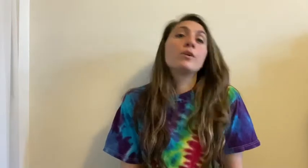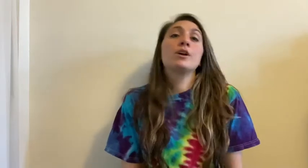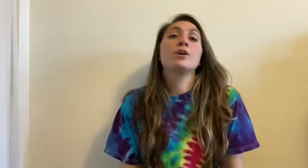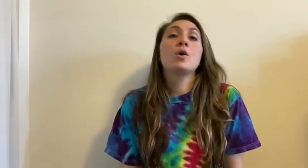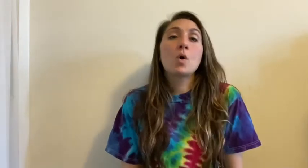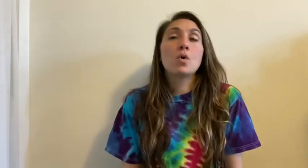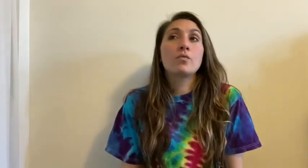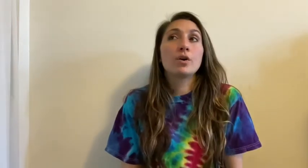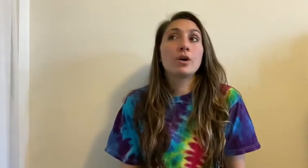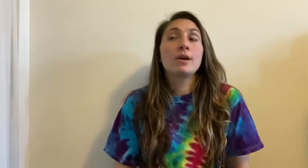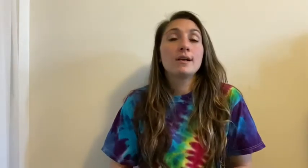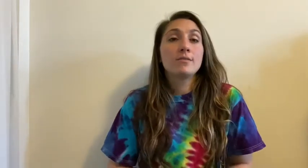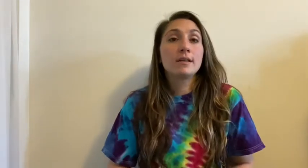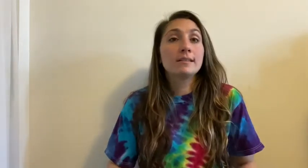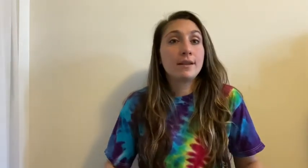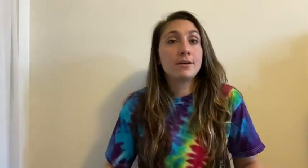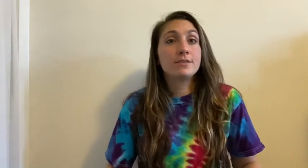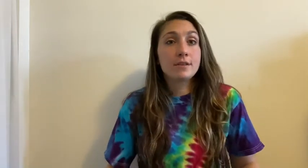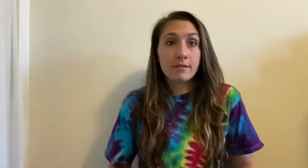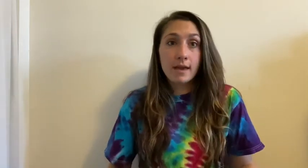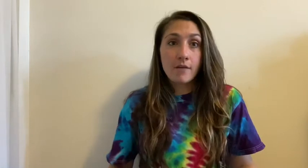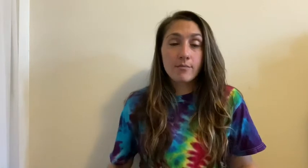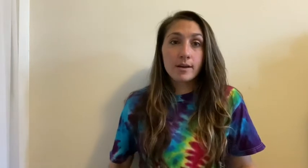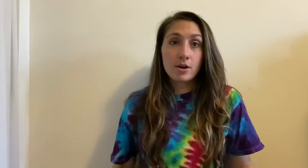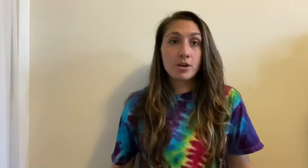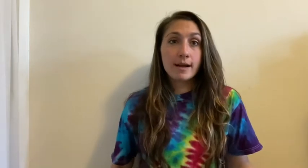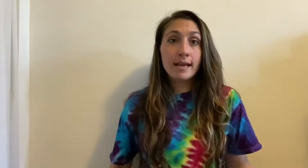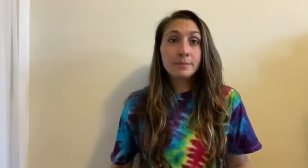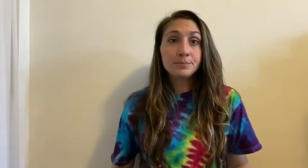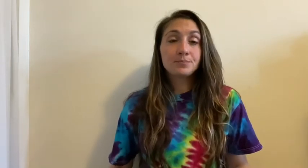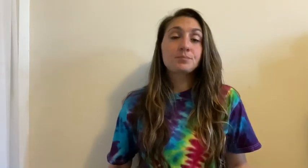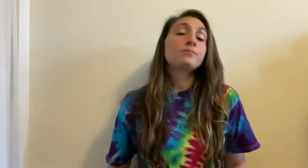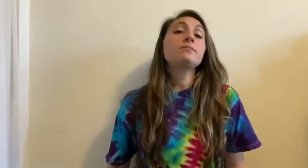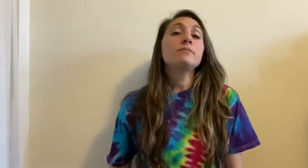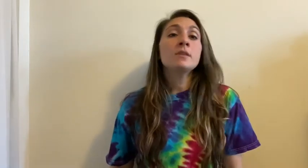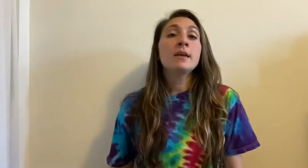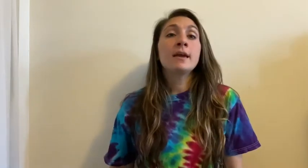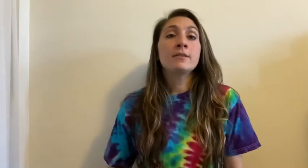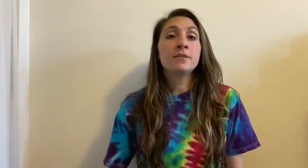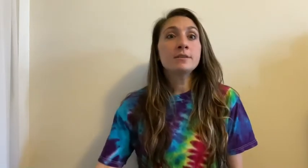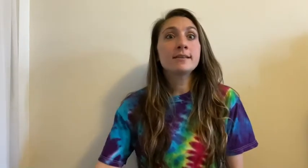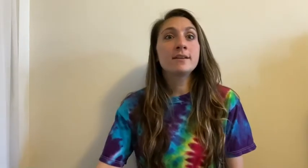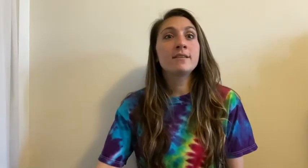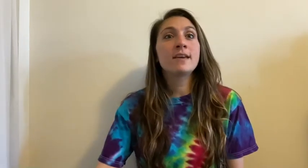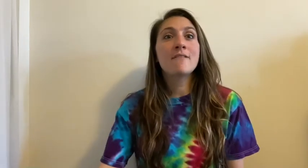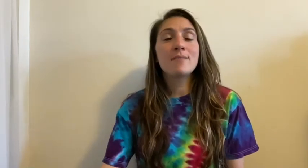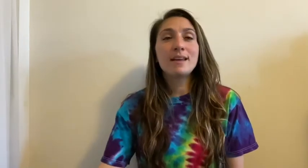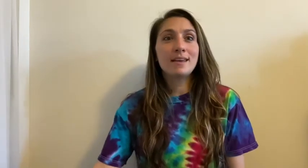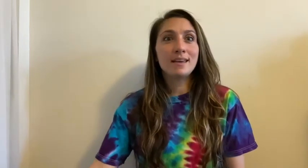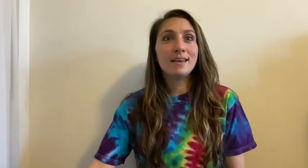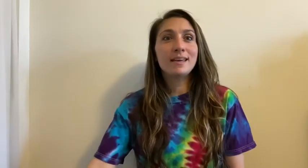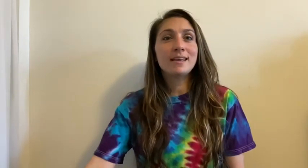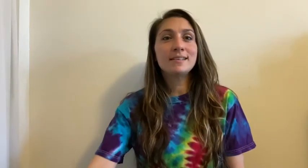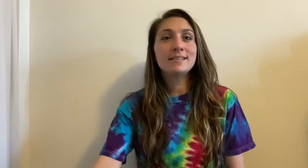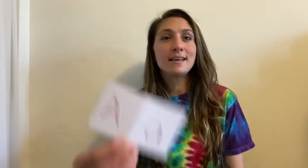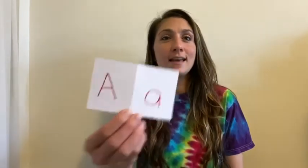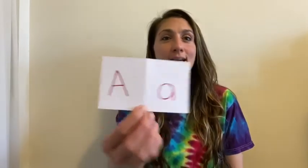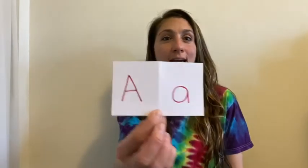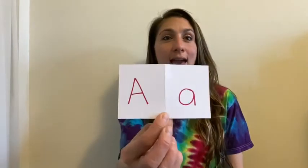gonna go over the letters of the alphabet. Are you ready? Okay. The first letter of the alphabet is A.